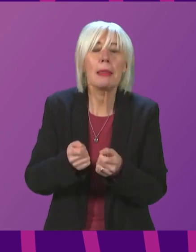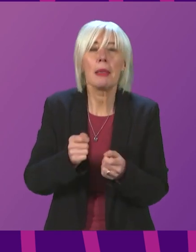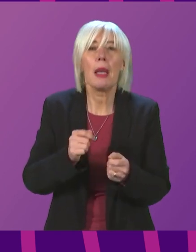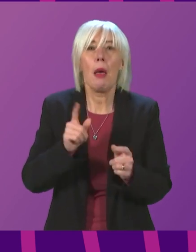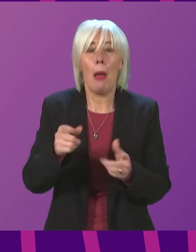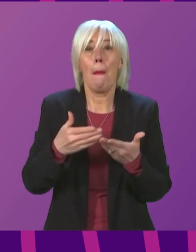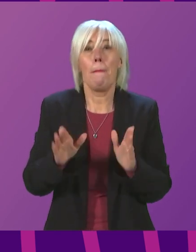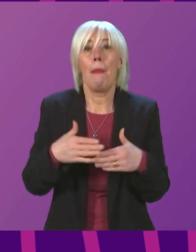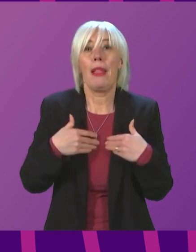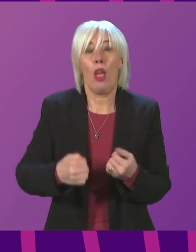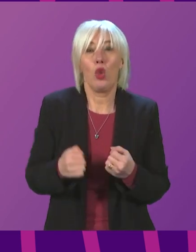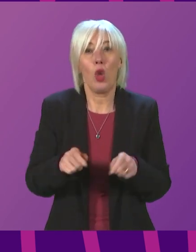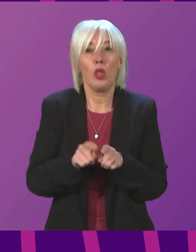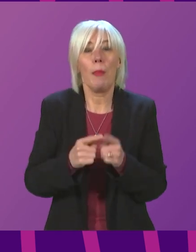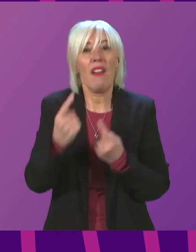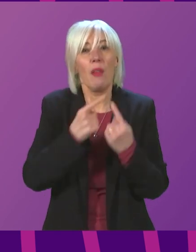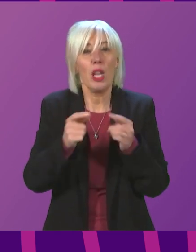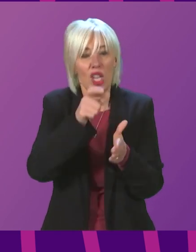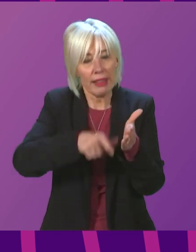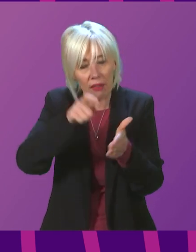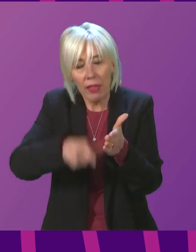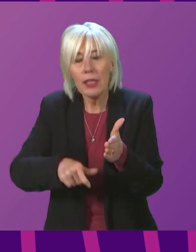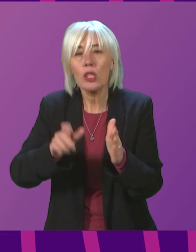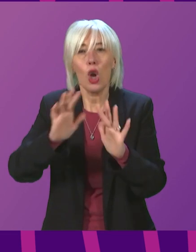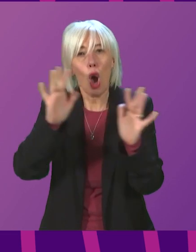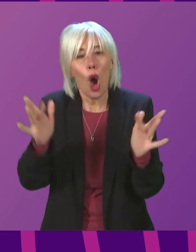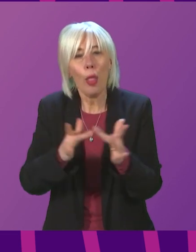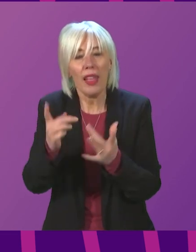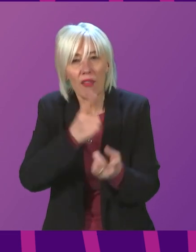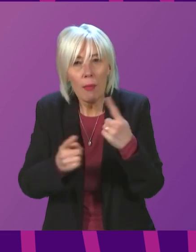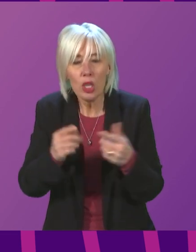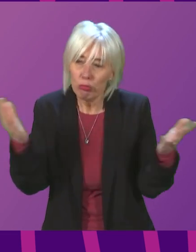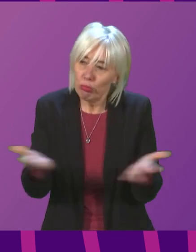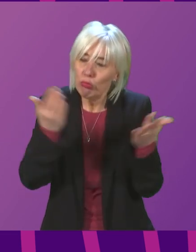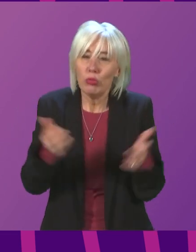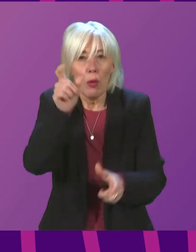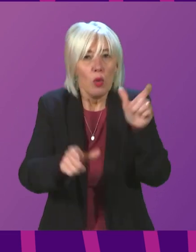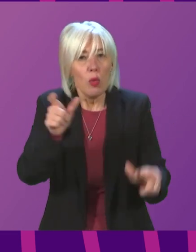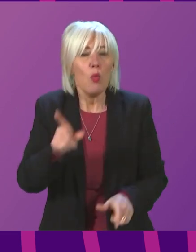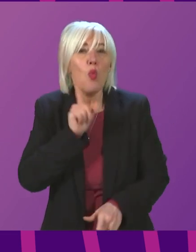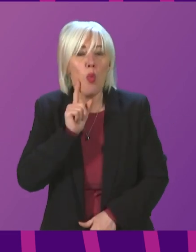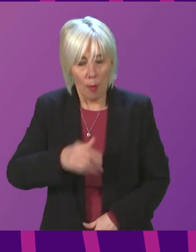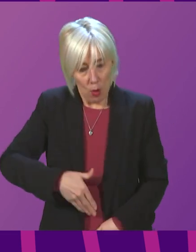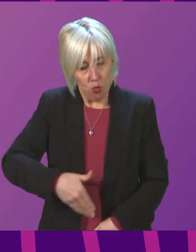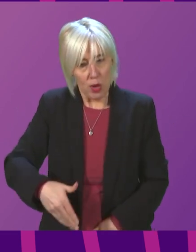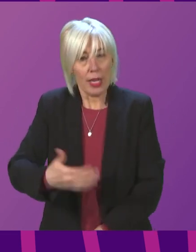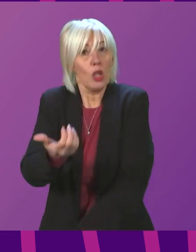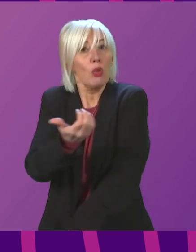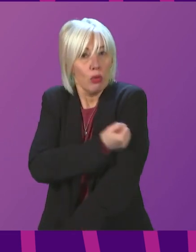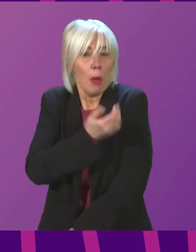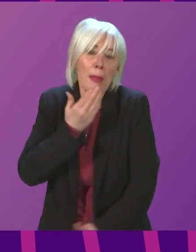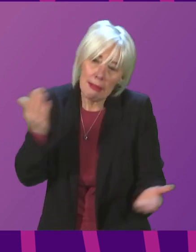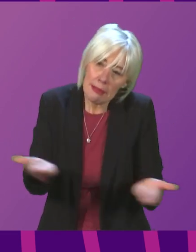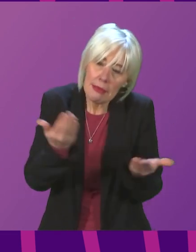Health Scotland has also produced information leaflets and online information encouraging vaccine uptake amongst pregnant women. and additional guidance